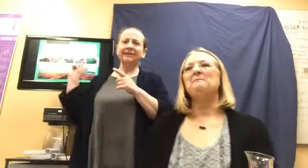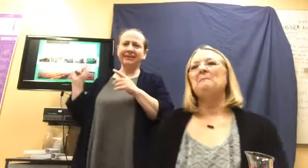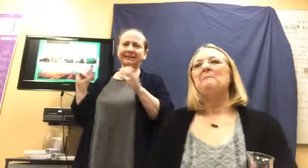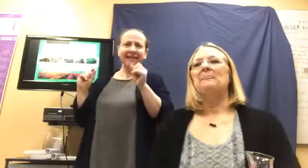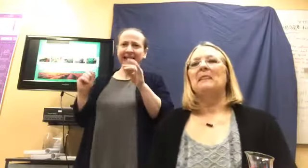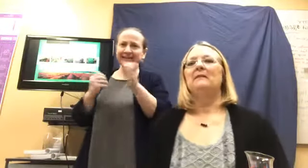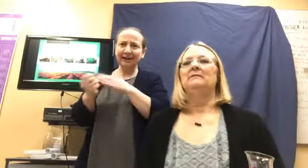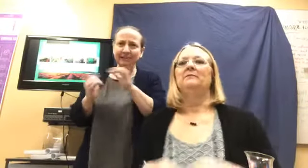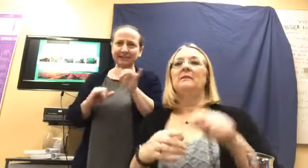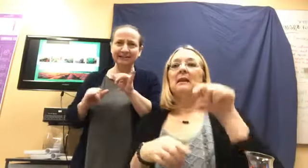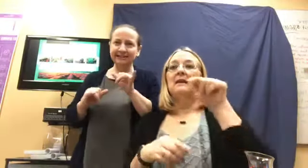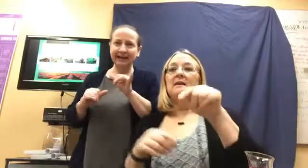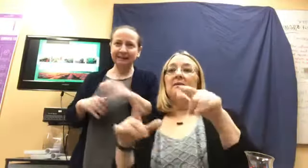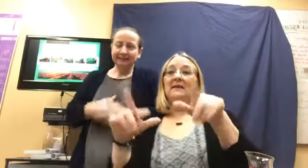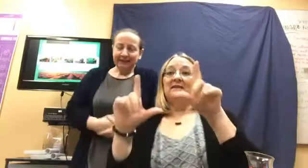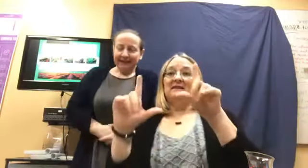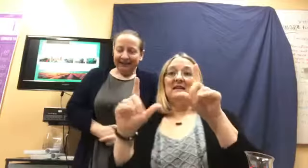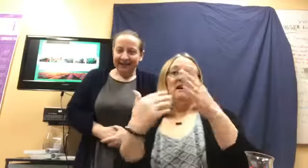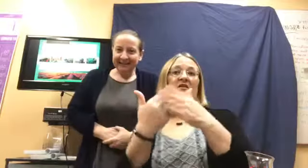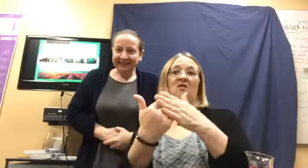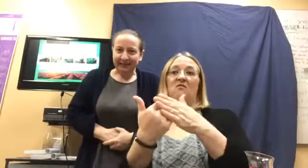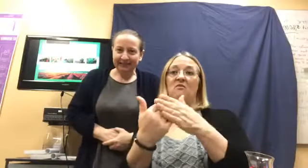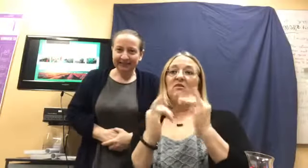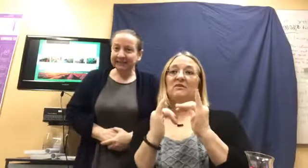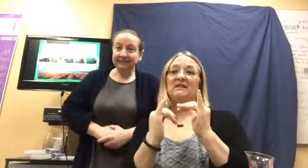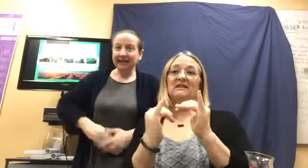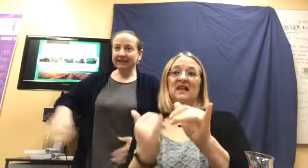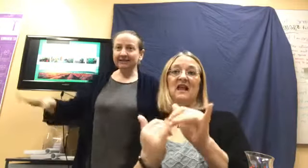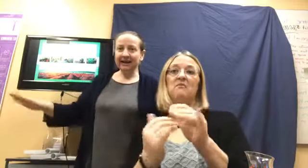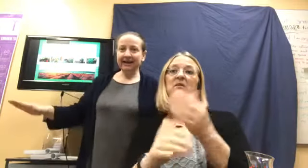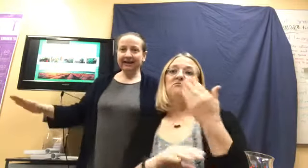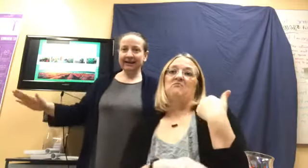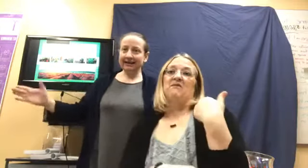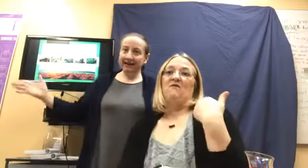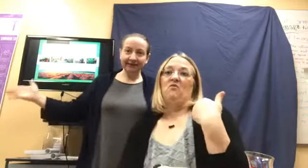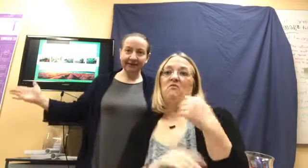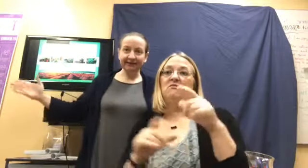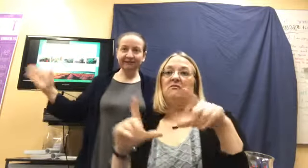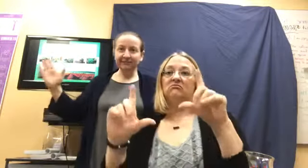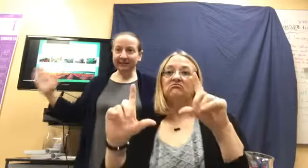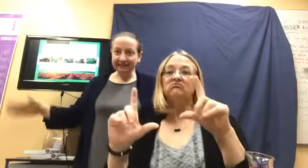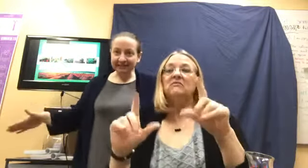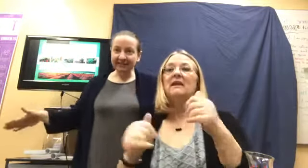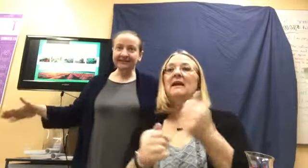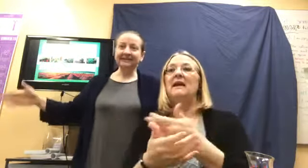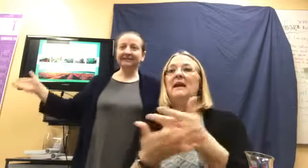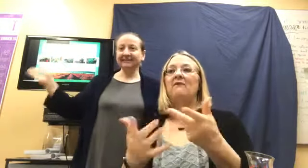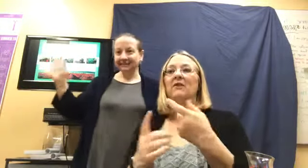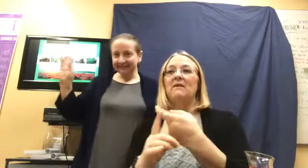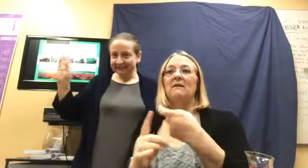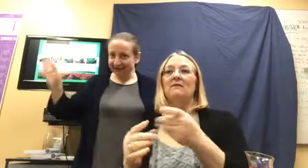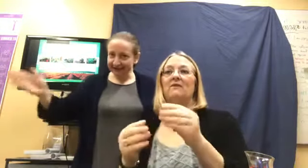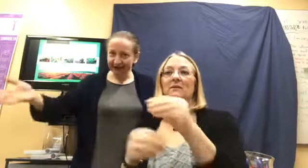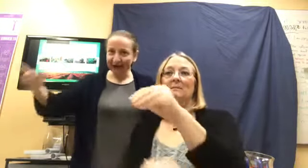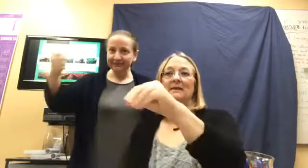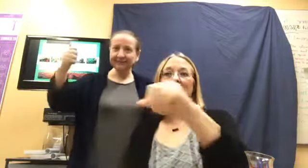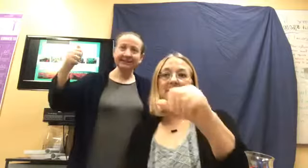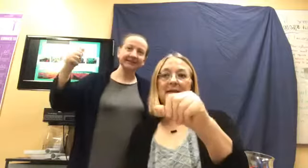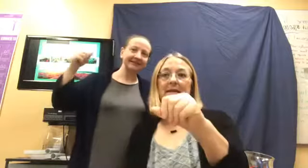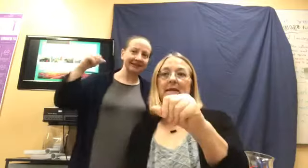So this slide is almost the same. It basically says that, uh, everything from the seed to the harvesting to